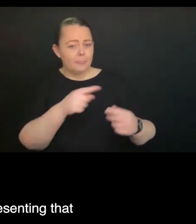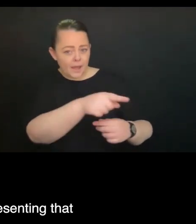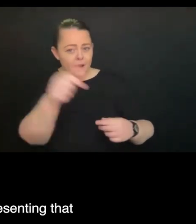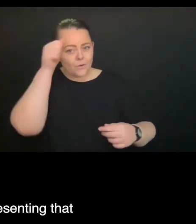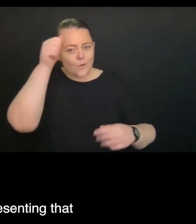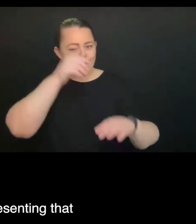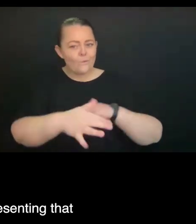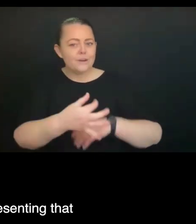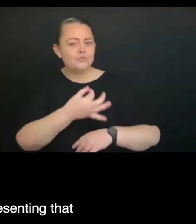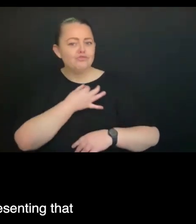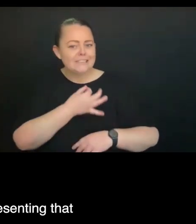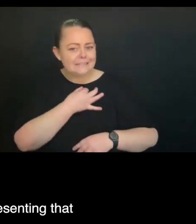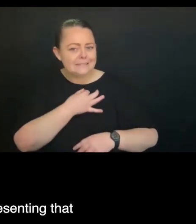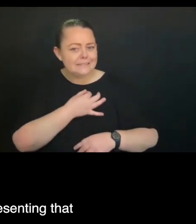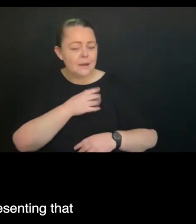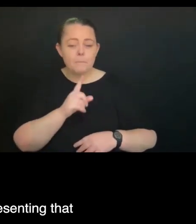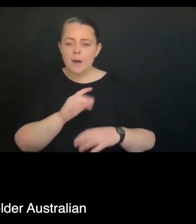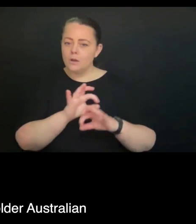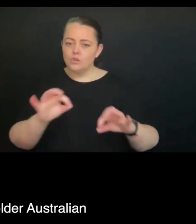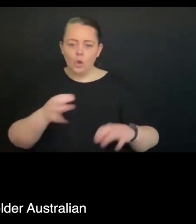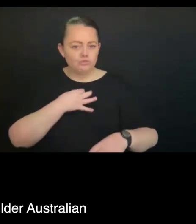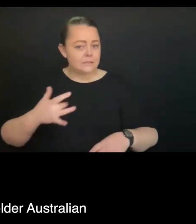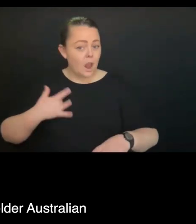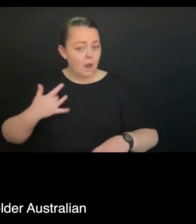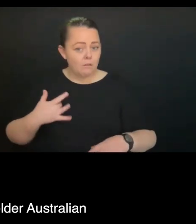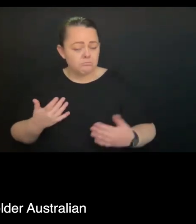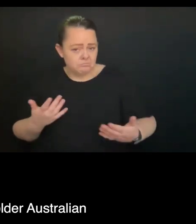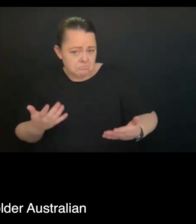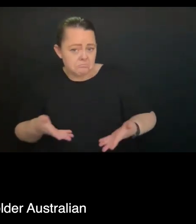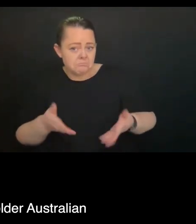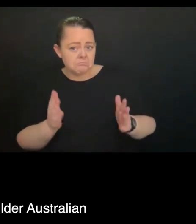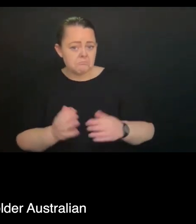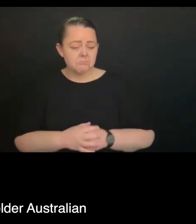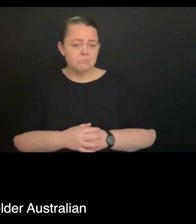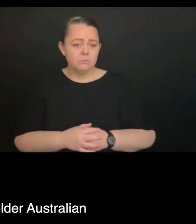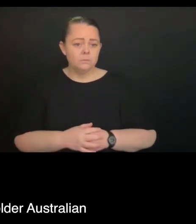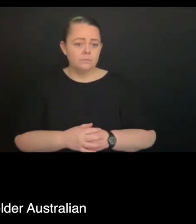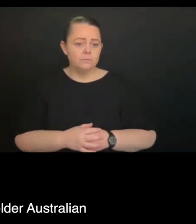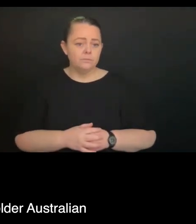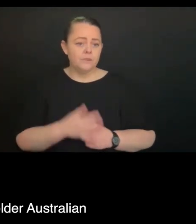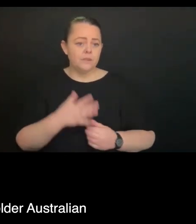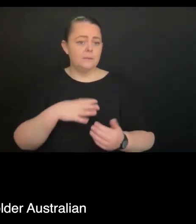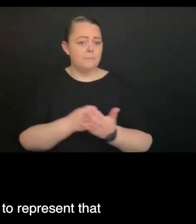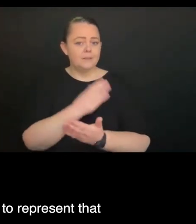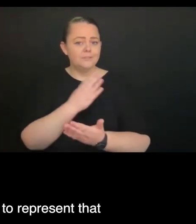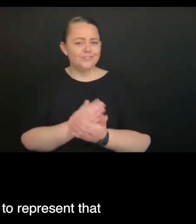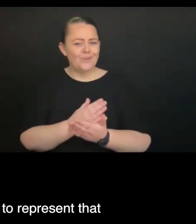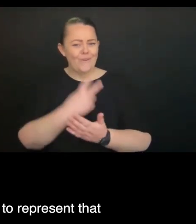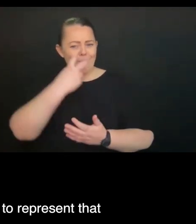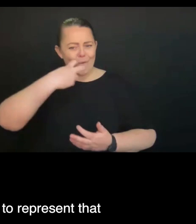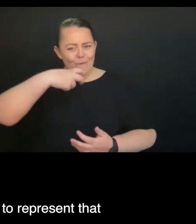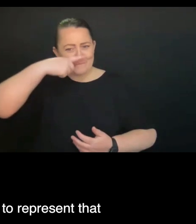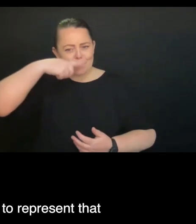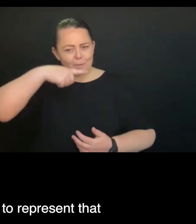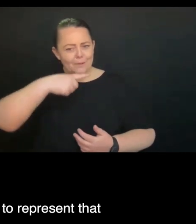you know, difficulties in presenting that is to really, you know, seek the views of the older Australian that they're supporting